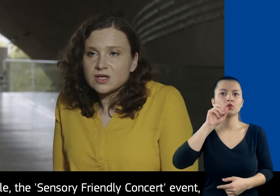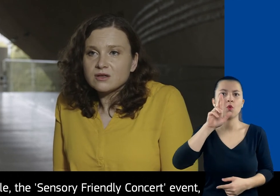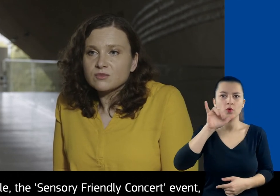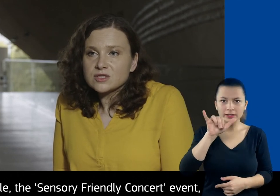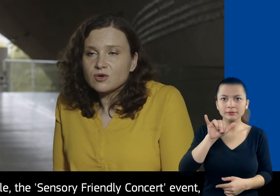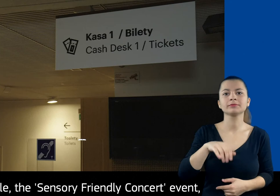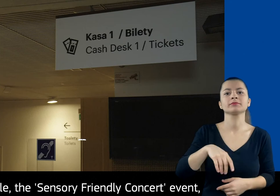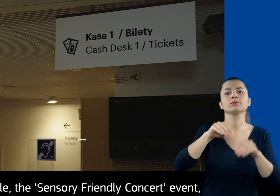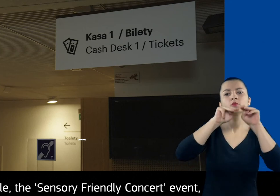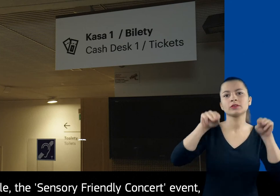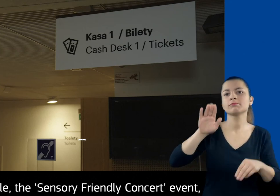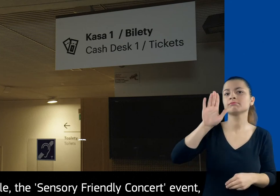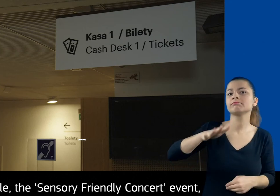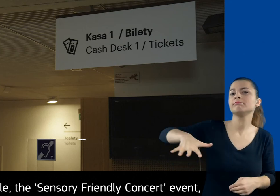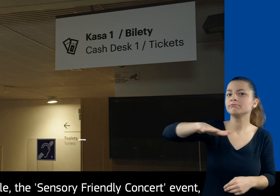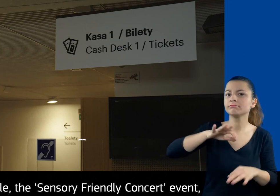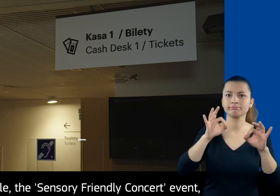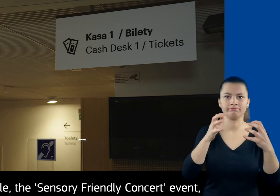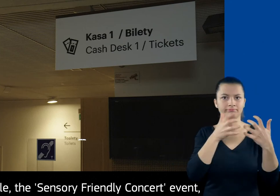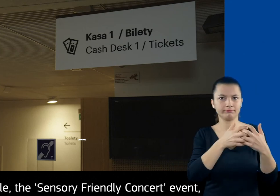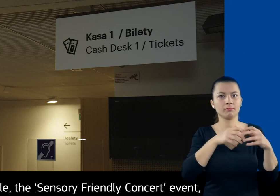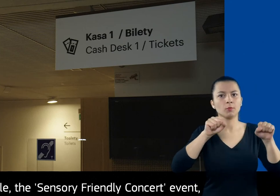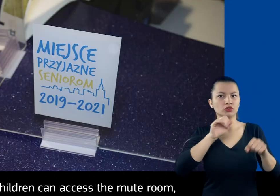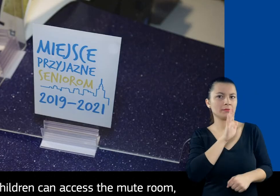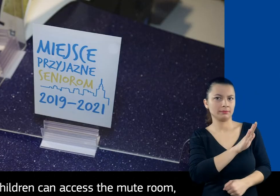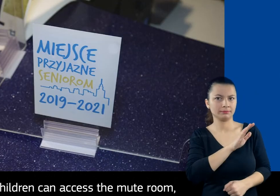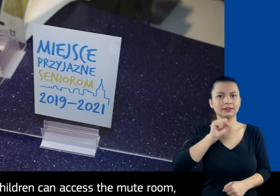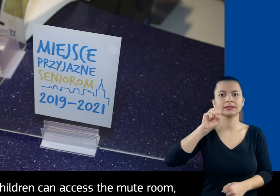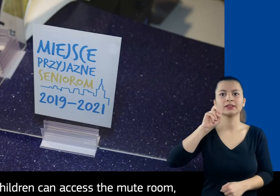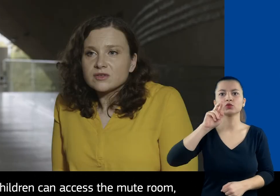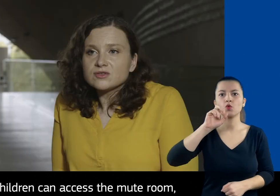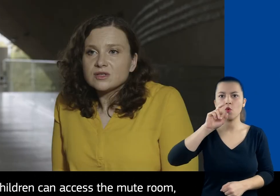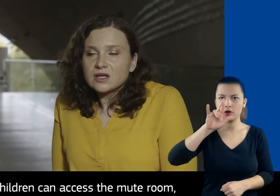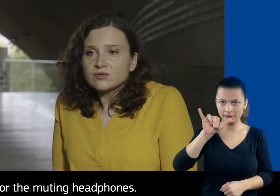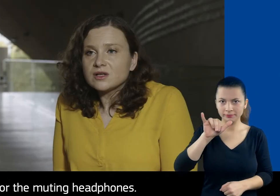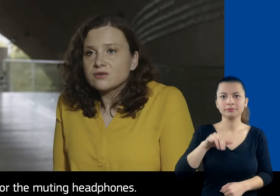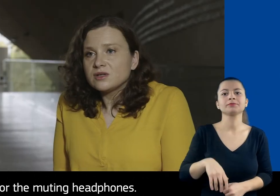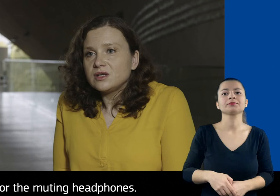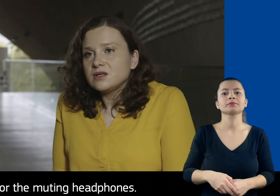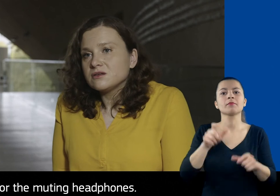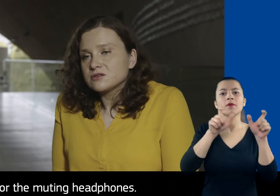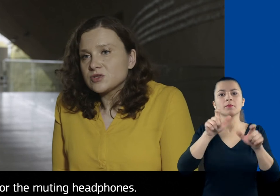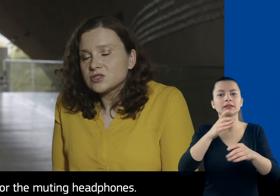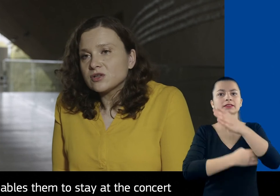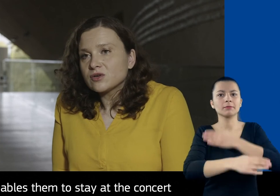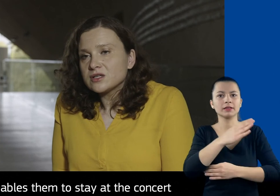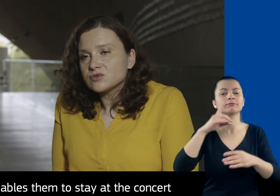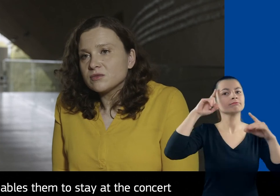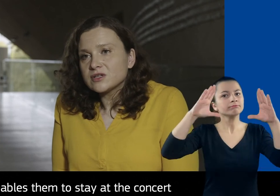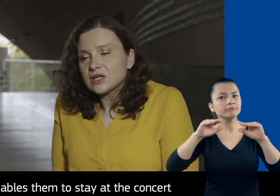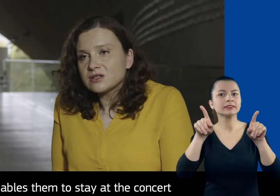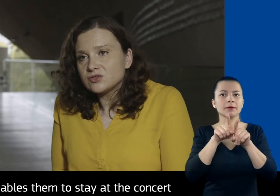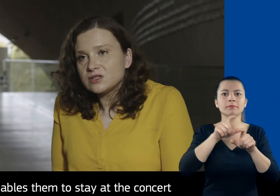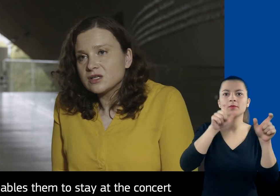Or, for example, the sensory-friendly concert event, where children can access the mute room or the muting headphones. This